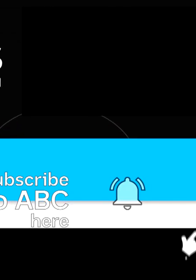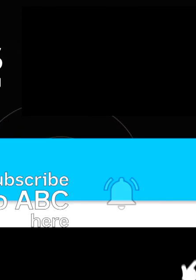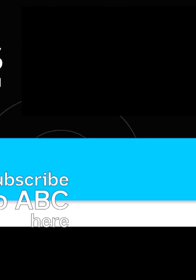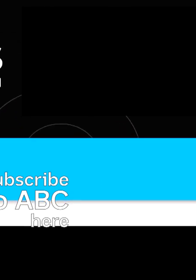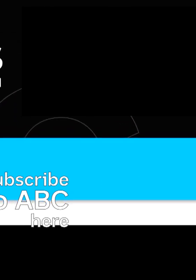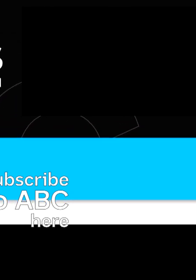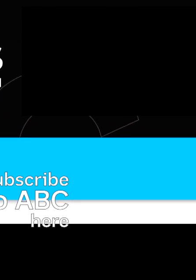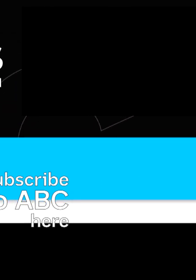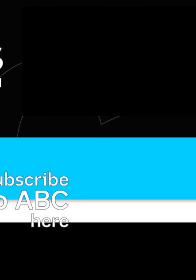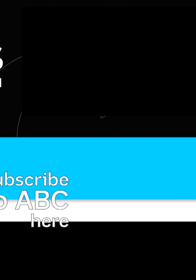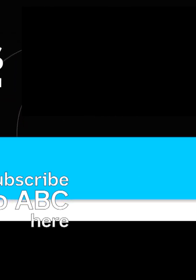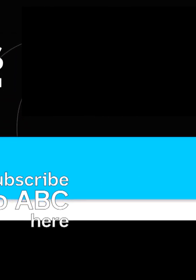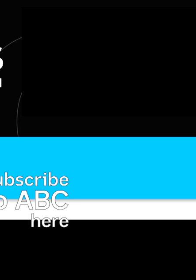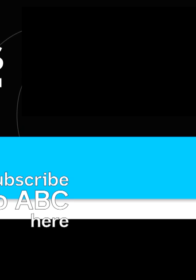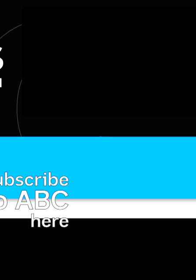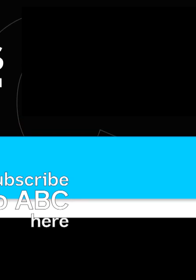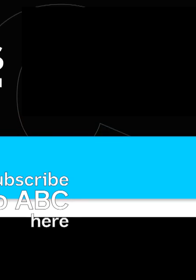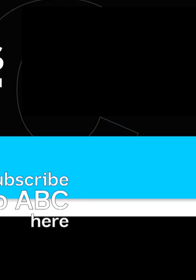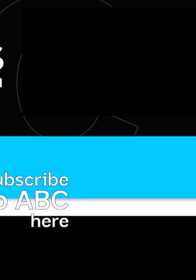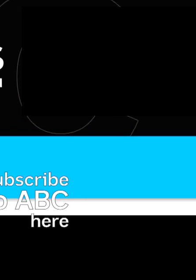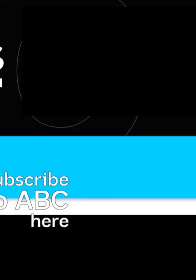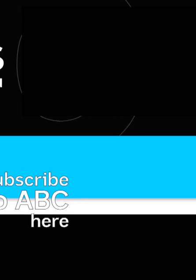I have been waiting for you,